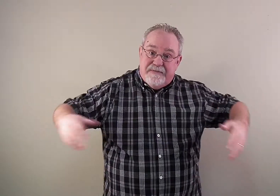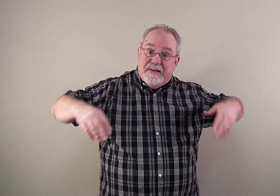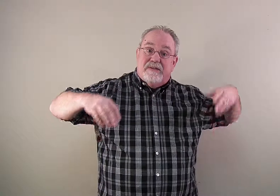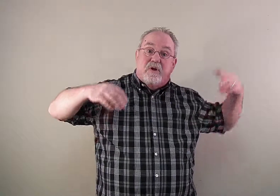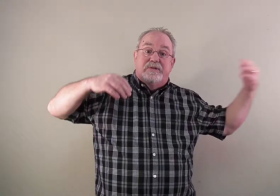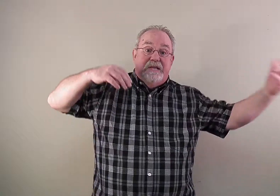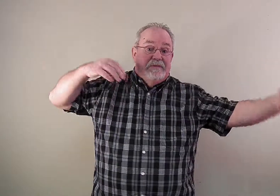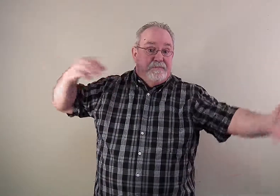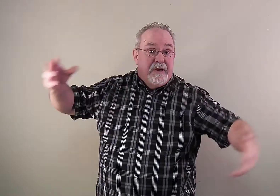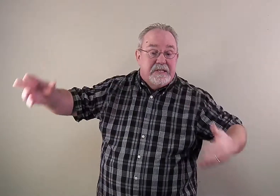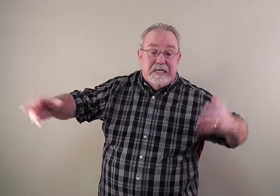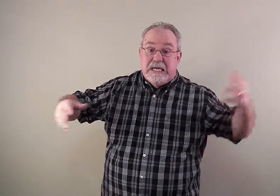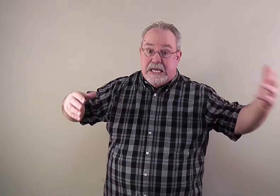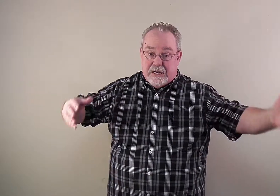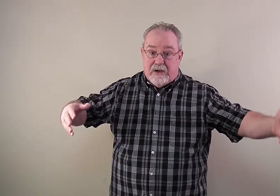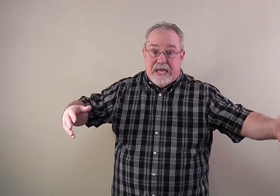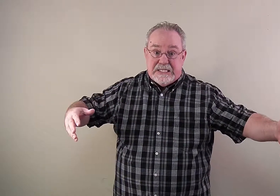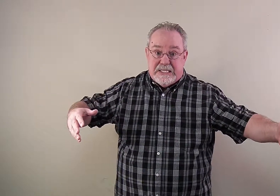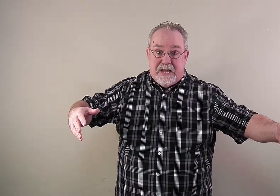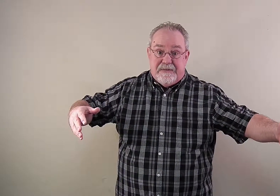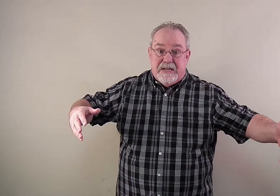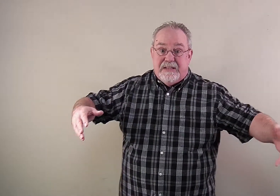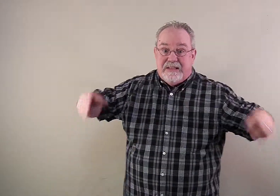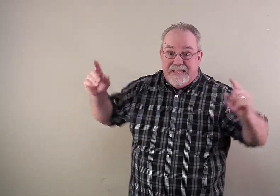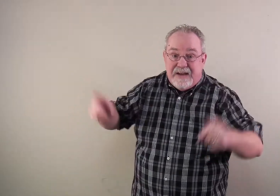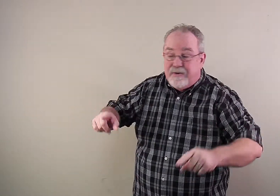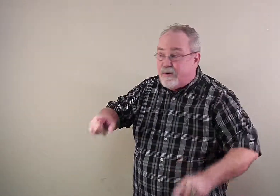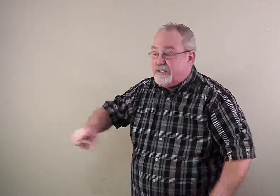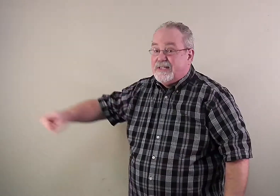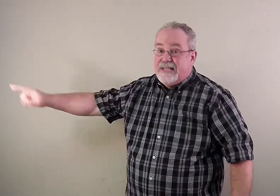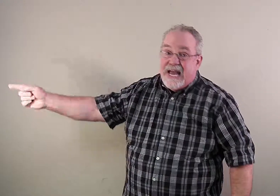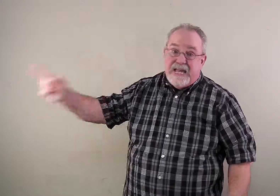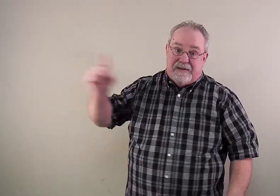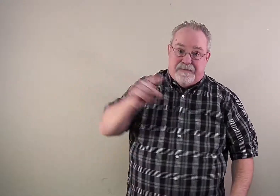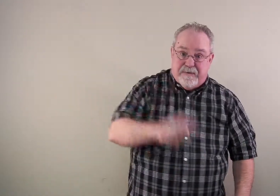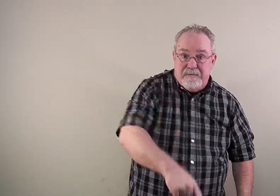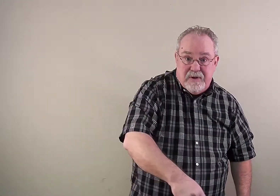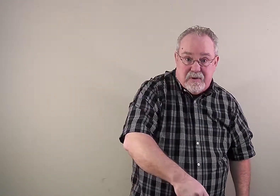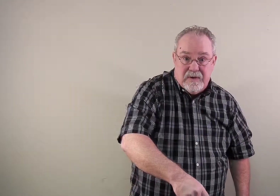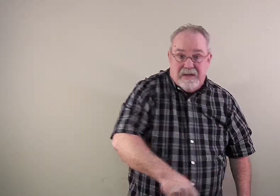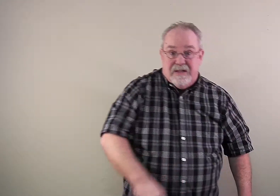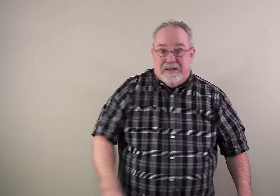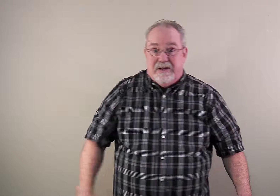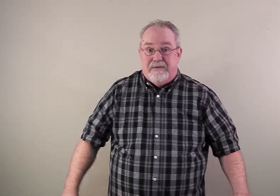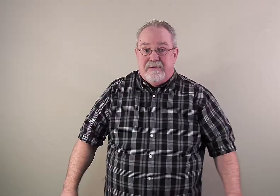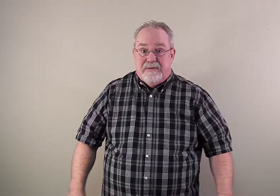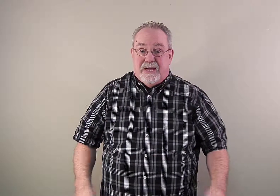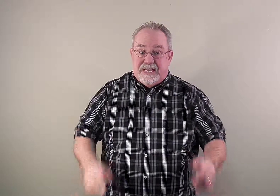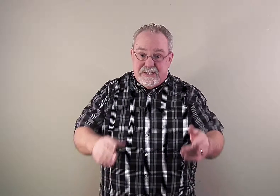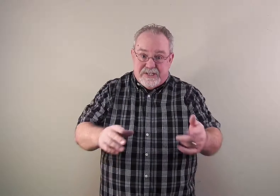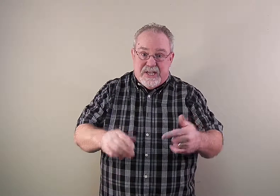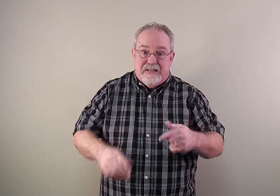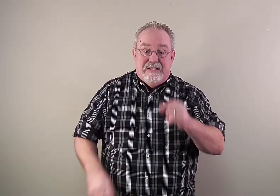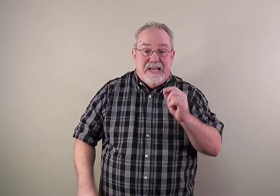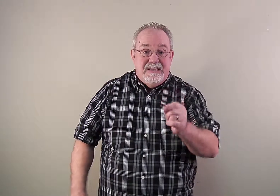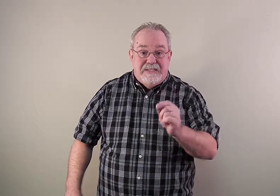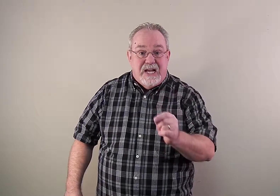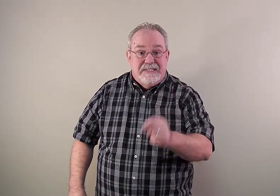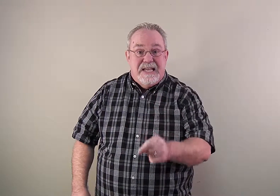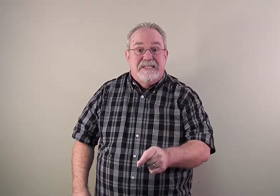affected the whole team's spirit and all that stuff. The devil wants to take from you. You know, like I just said, John 10